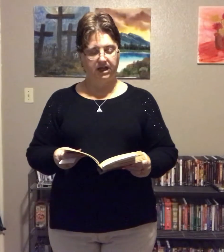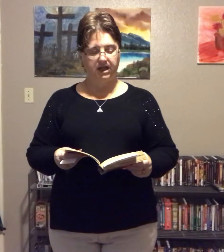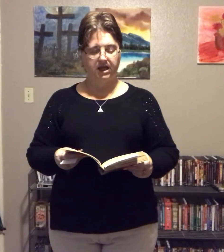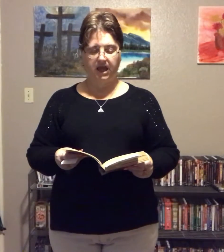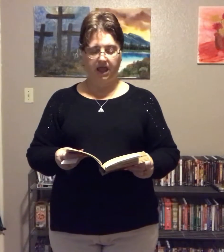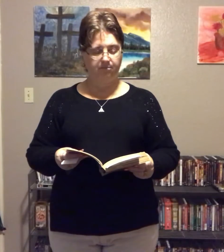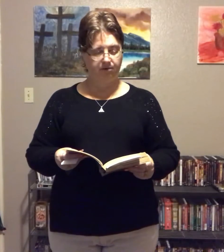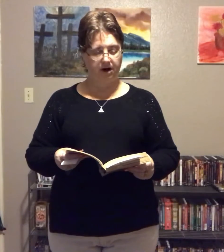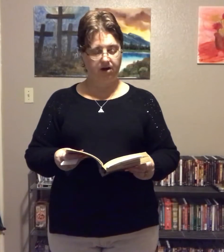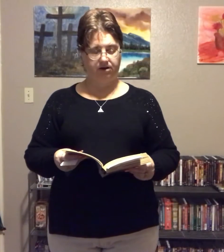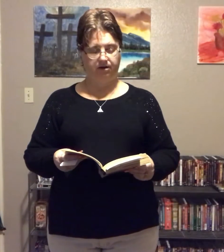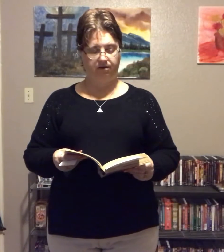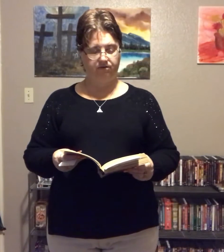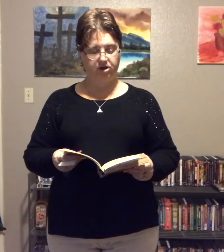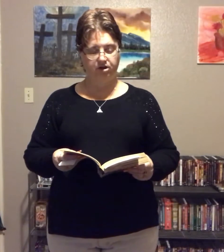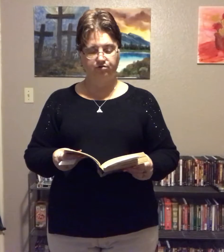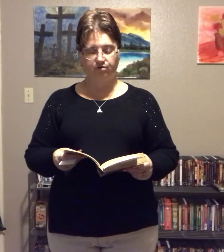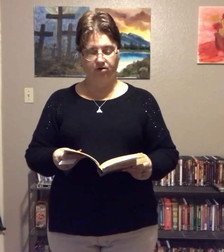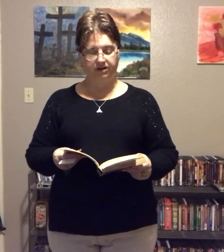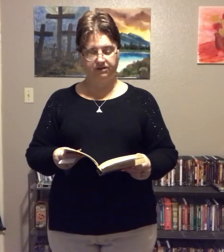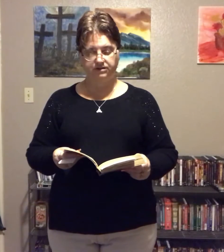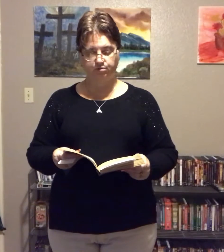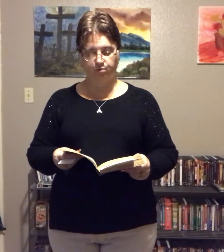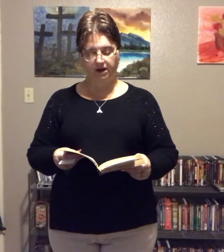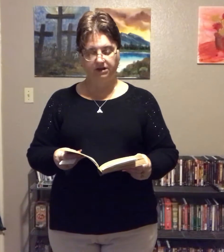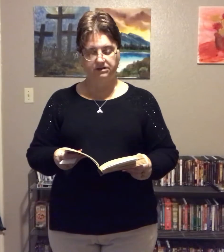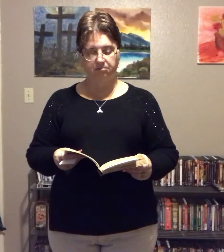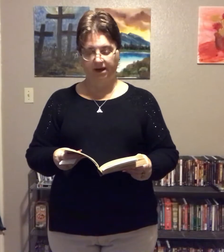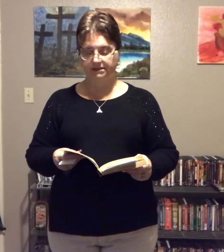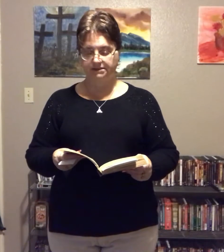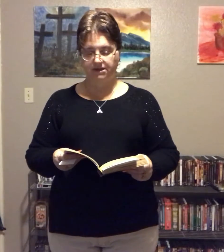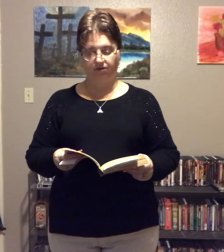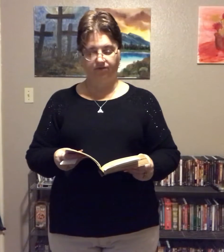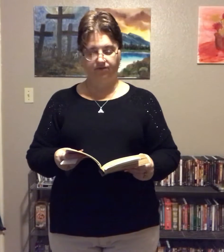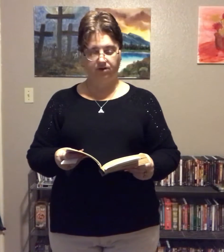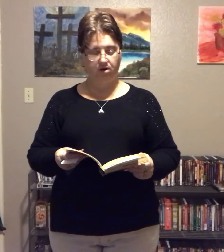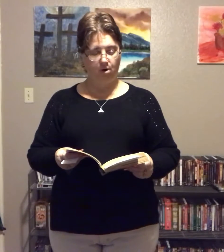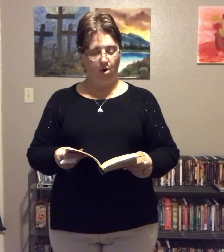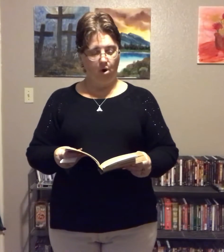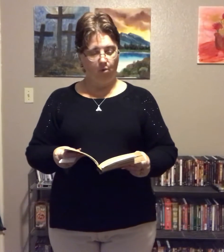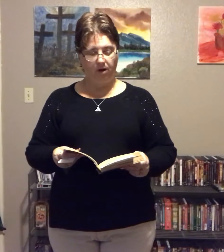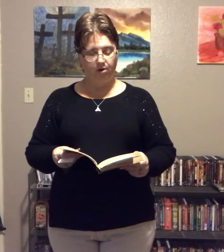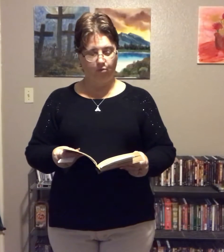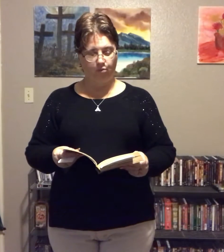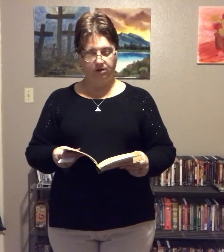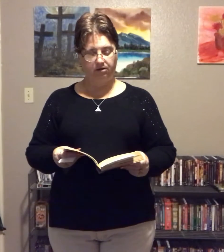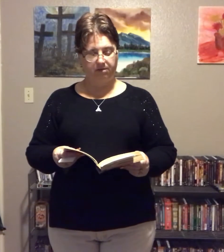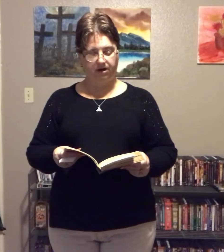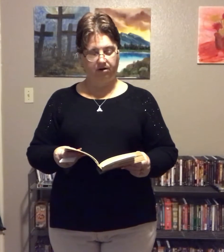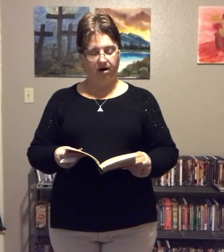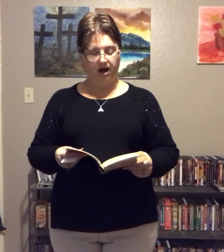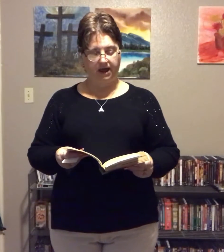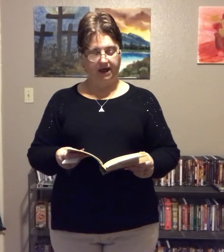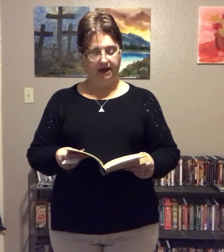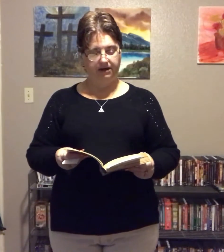and proud of controlling this rape myself. What real power I had.